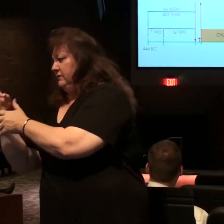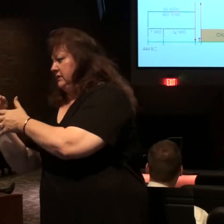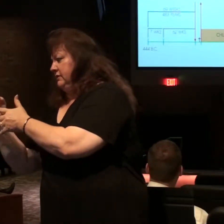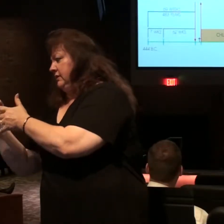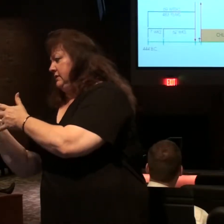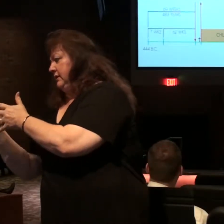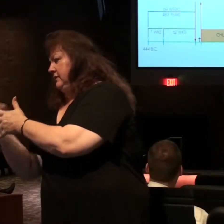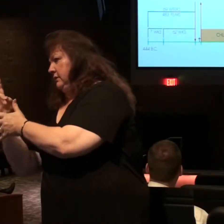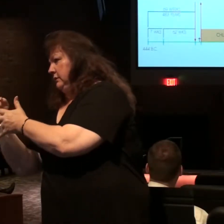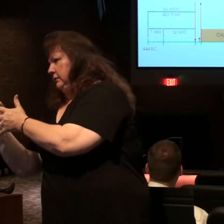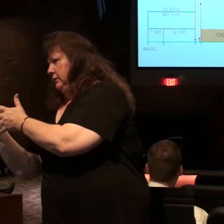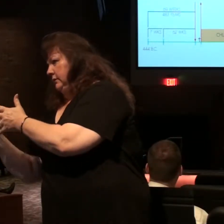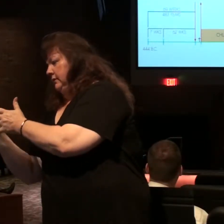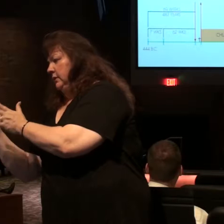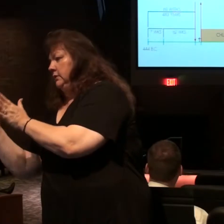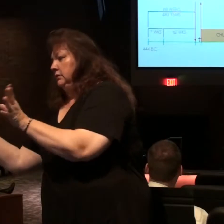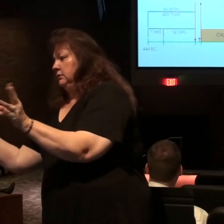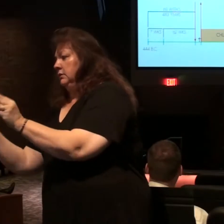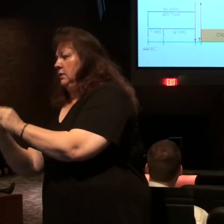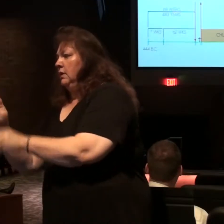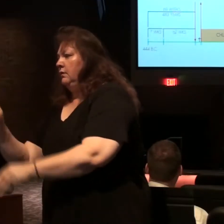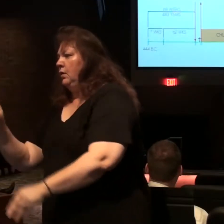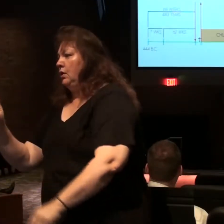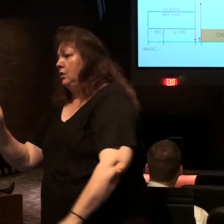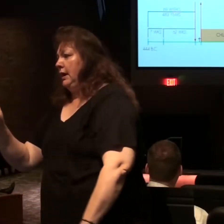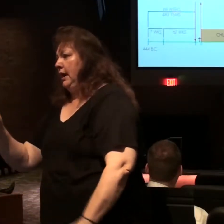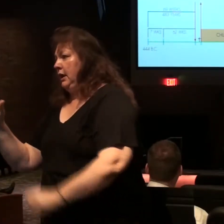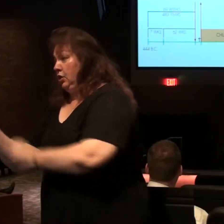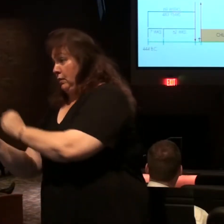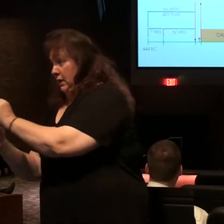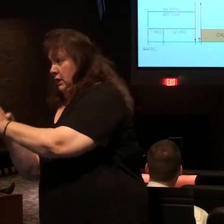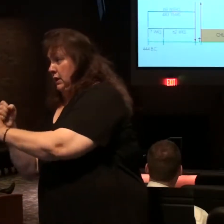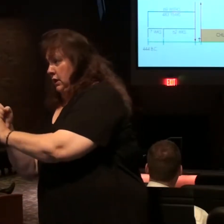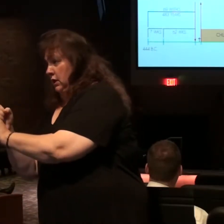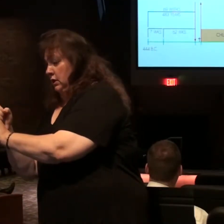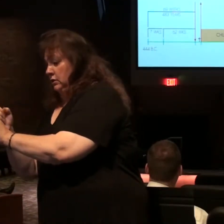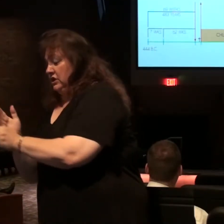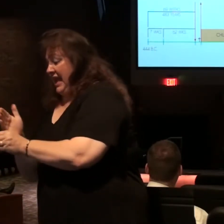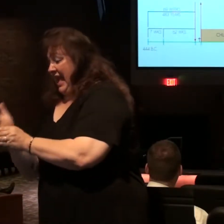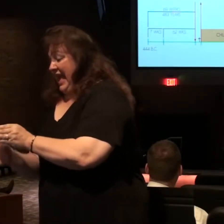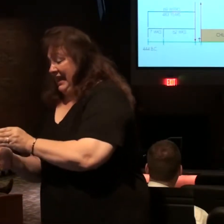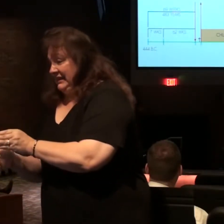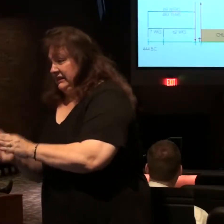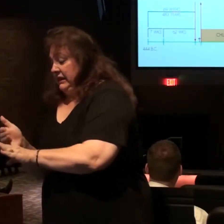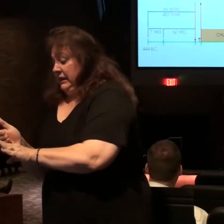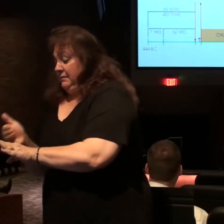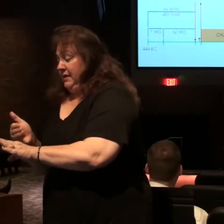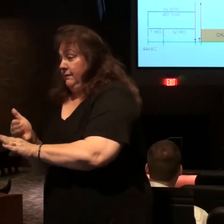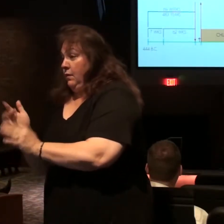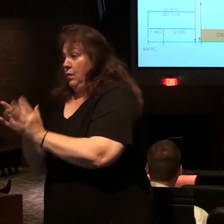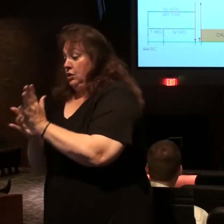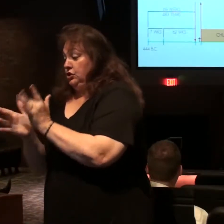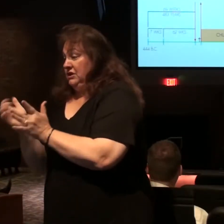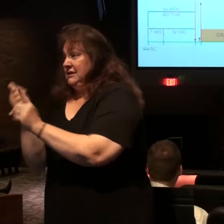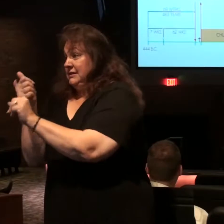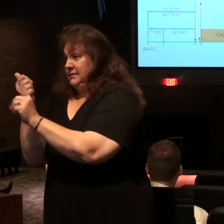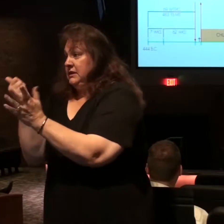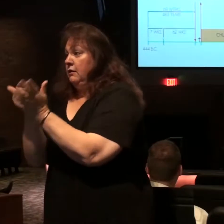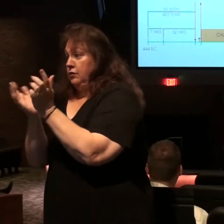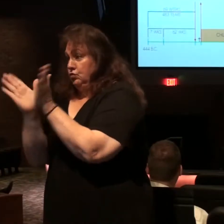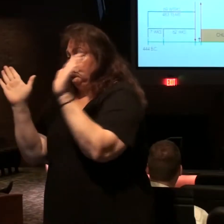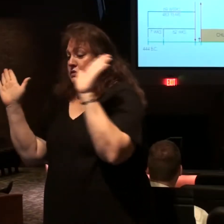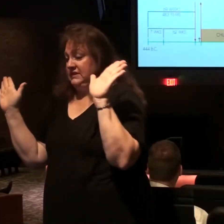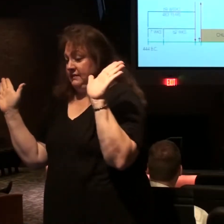each that's 483 years come to a conclusion just before the crucifixion of Christ.